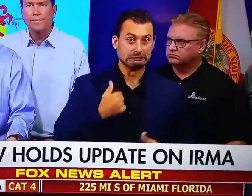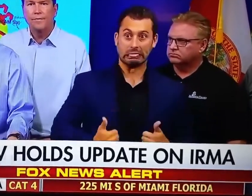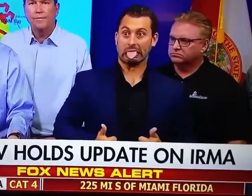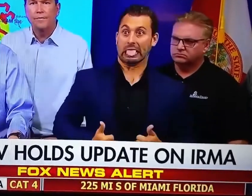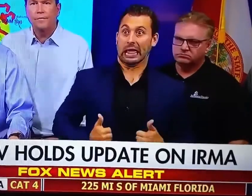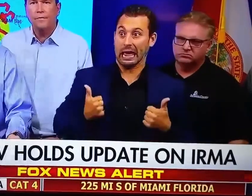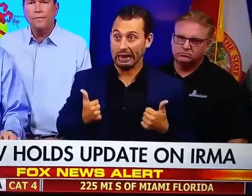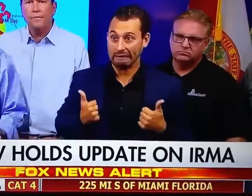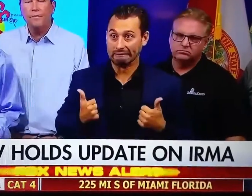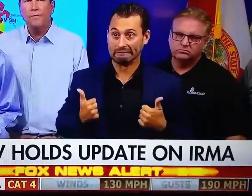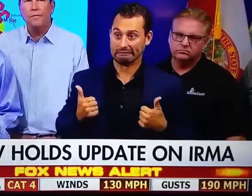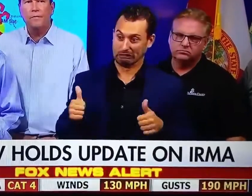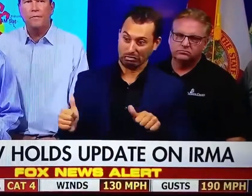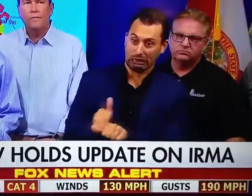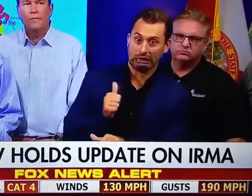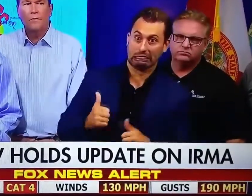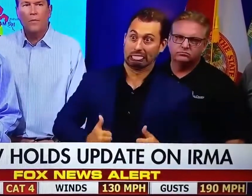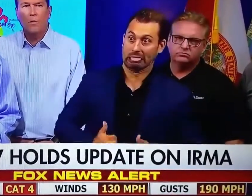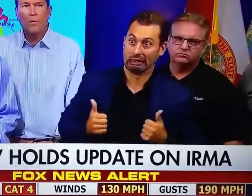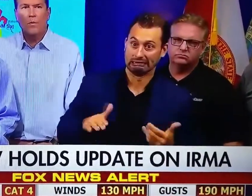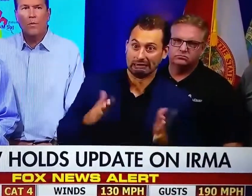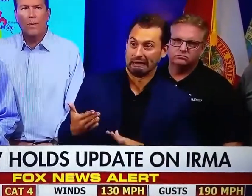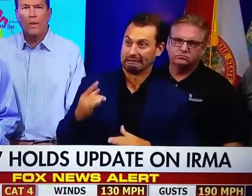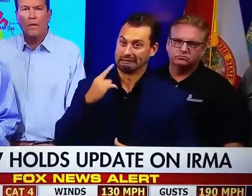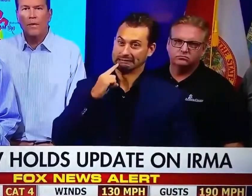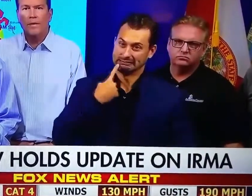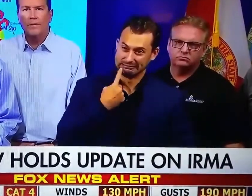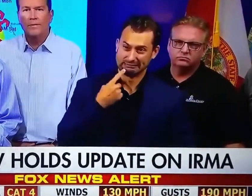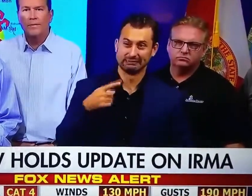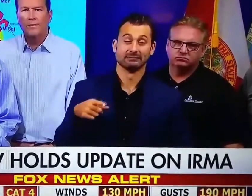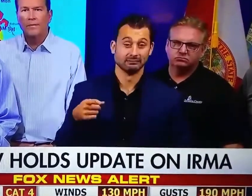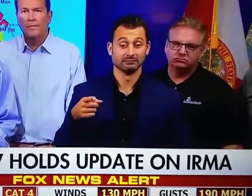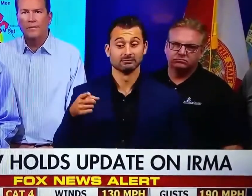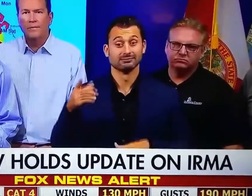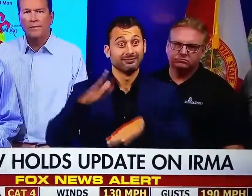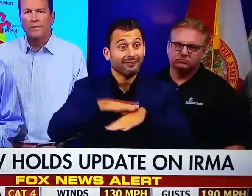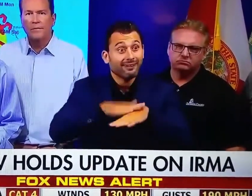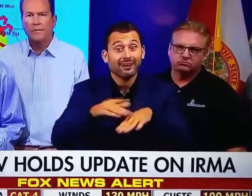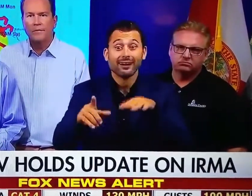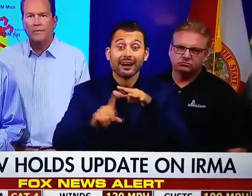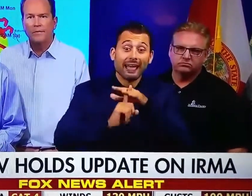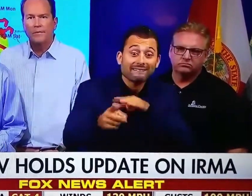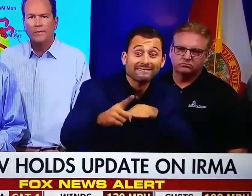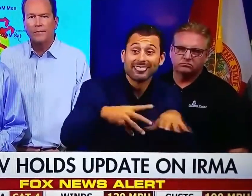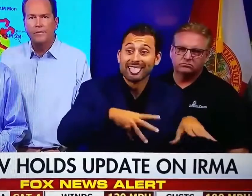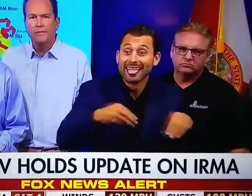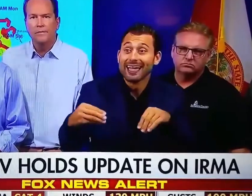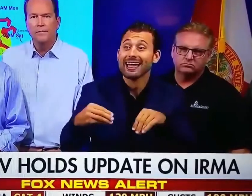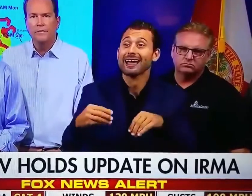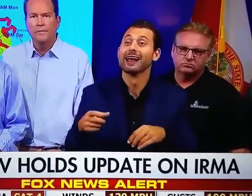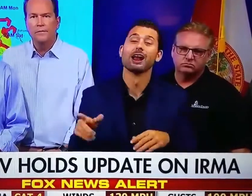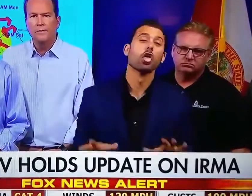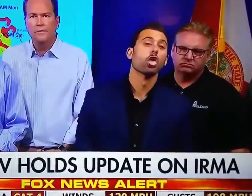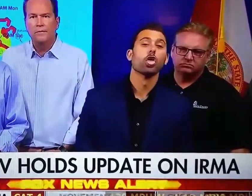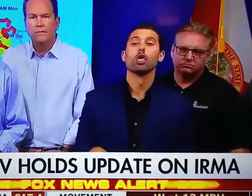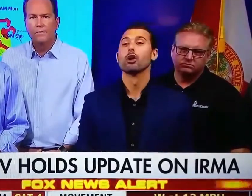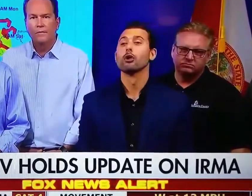If you've been ordered to evacuate, you need to leave now. Do not wait. Evacuate. Not tonight,